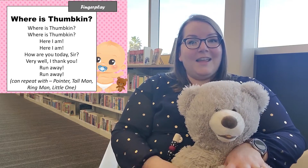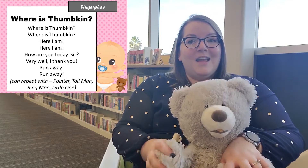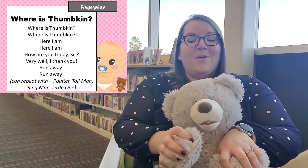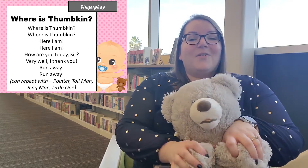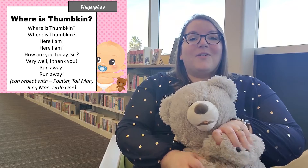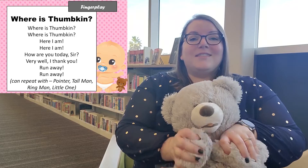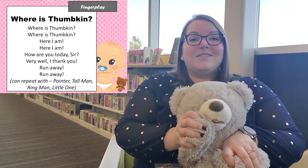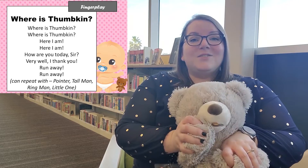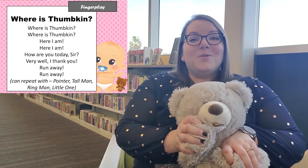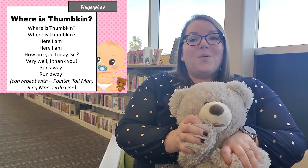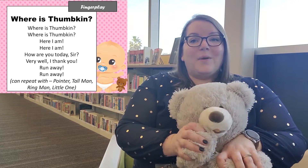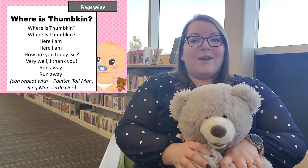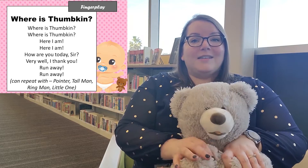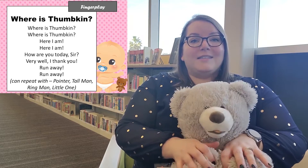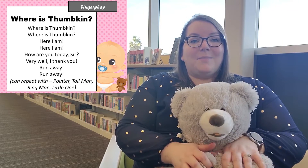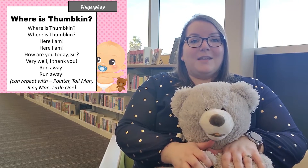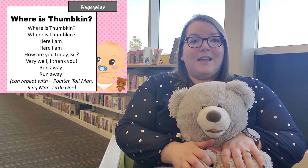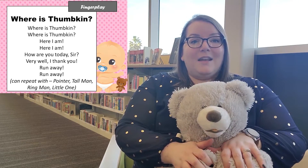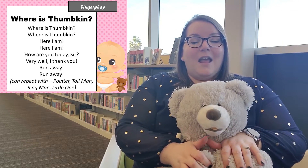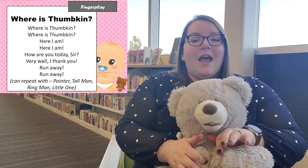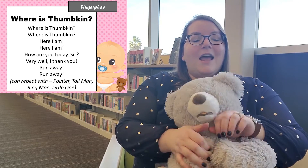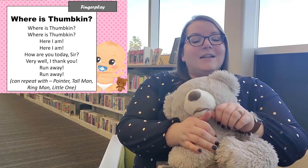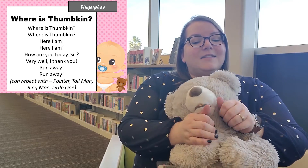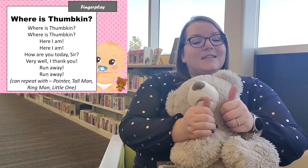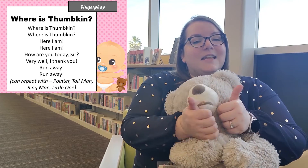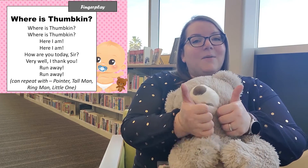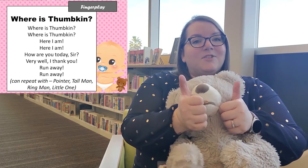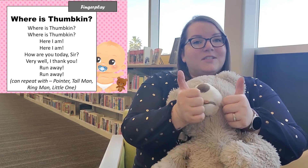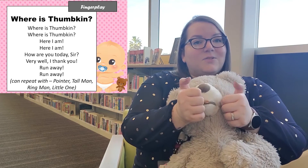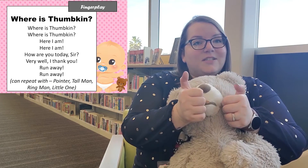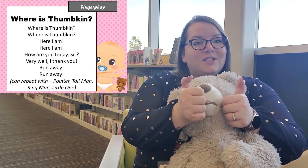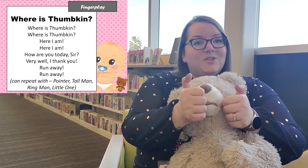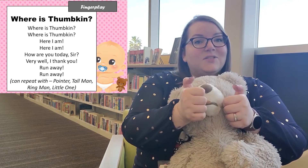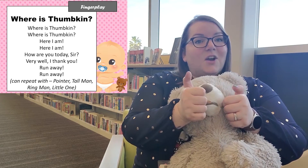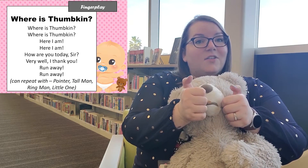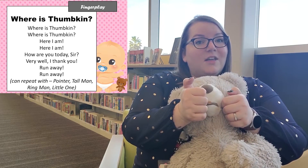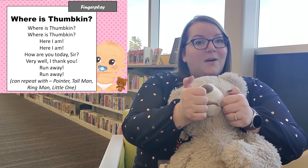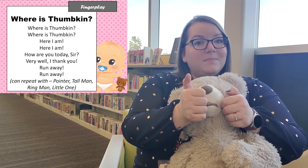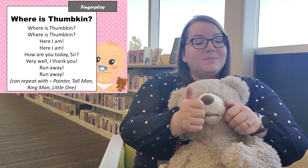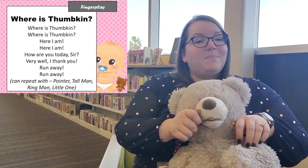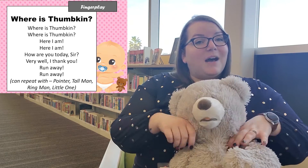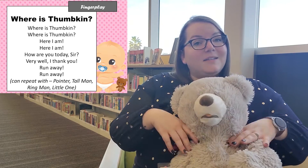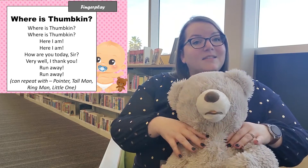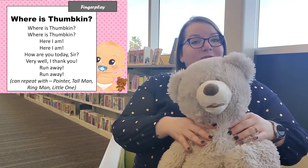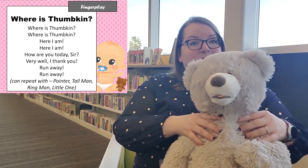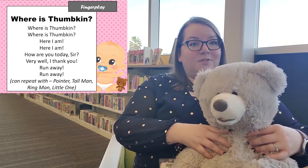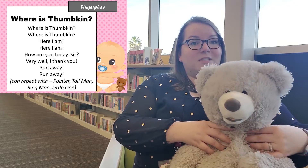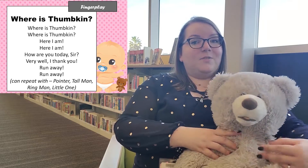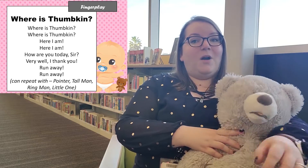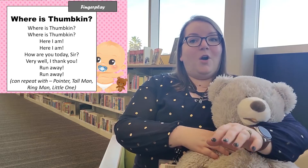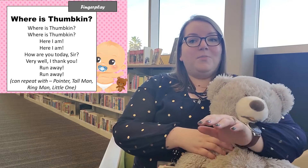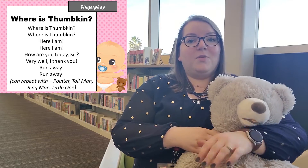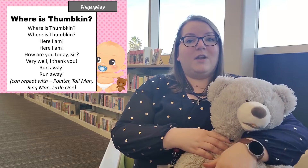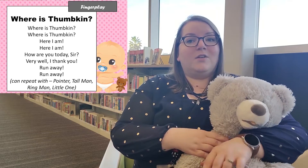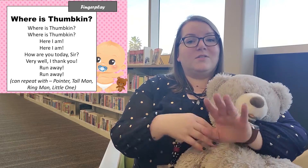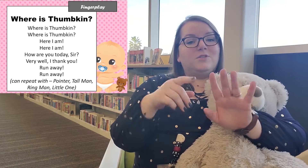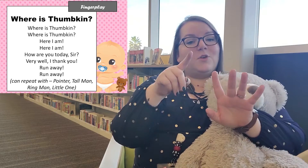we're going to do where is thumpkin and today we're just going to use our thumbs but if you're doing this from home you can also do